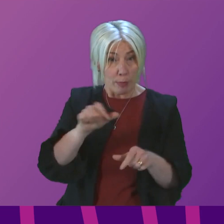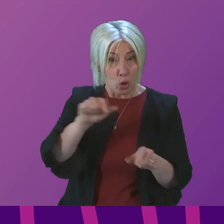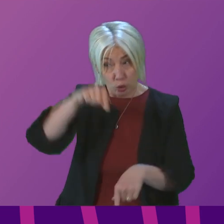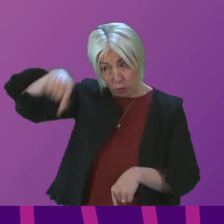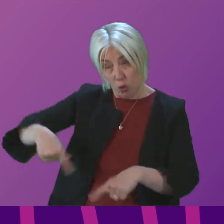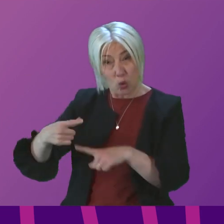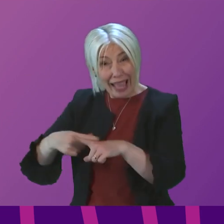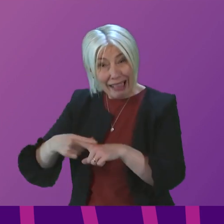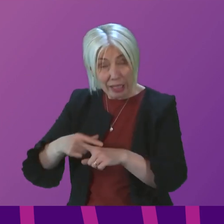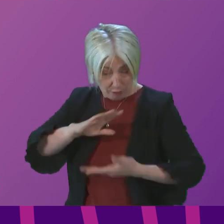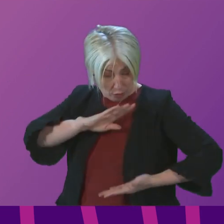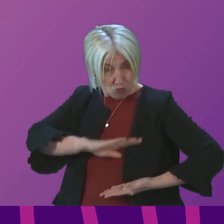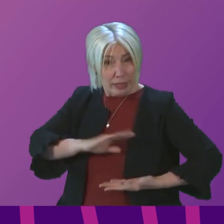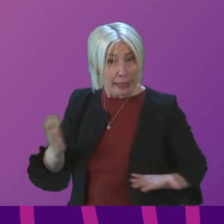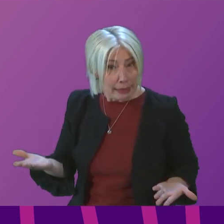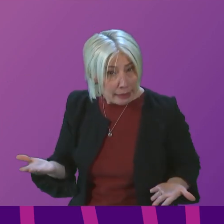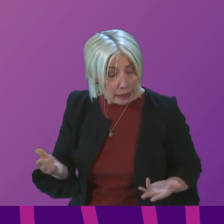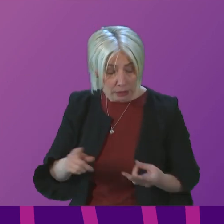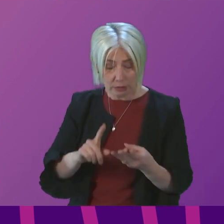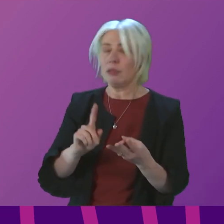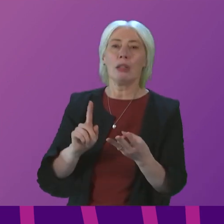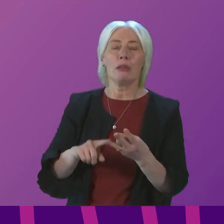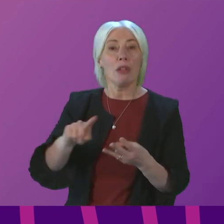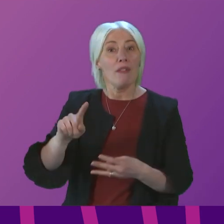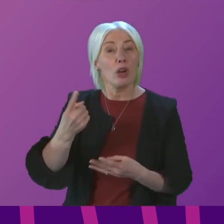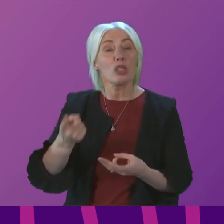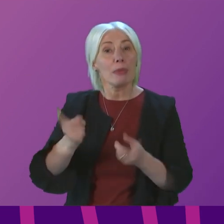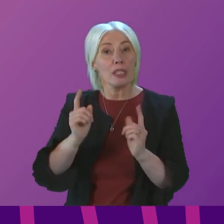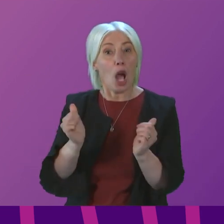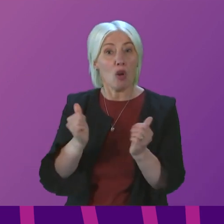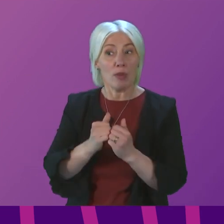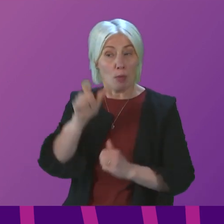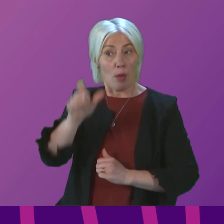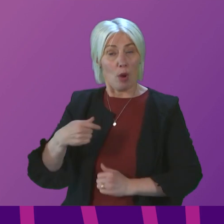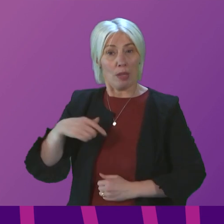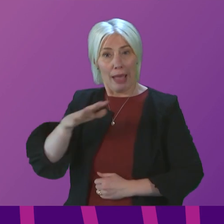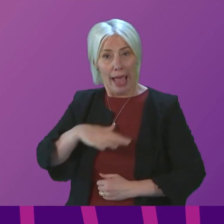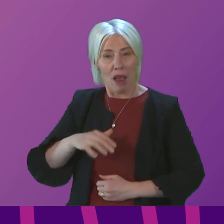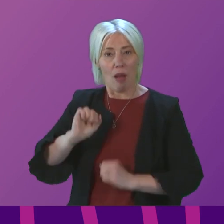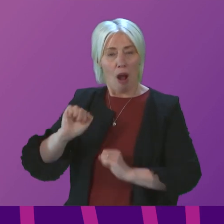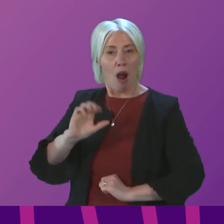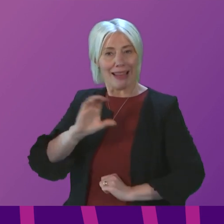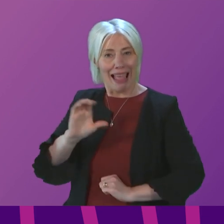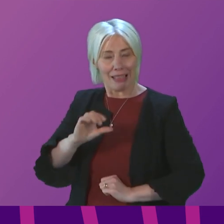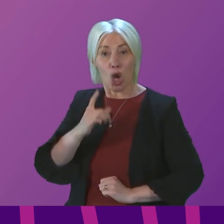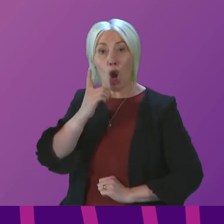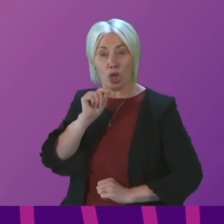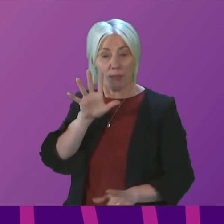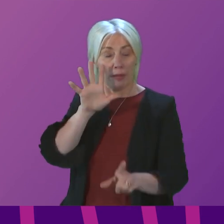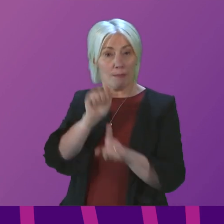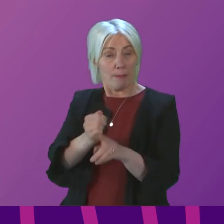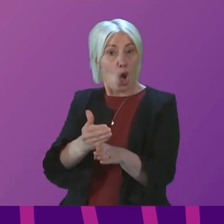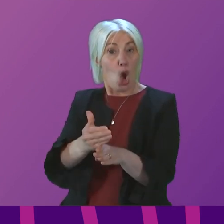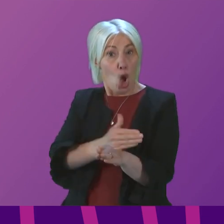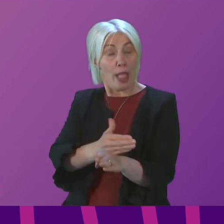England for screening? And does the First Minister agree, with my constituent Margaret, that her cancer might have been detected earlier,